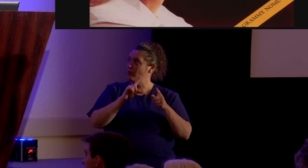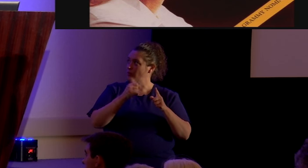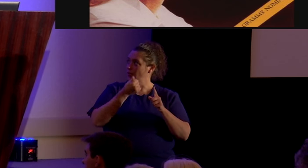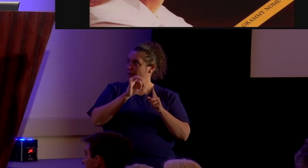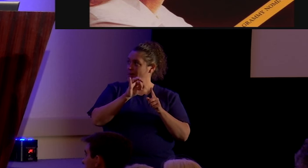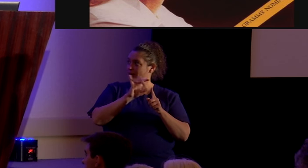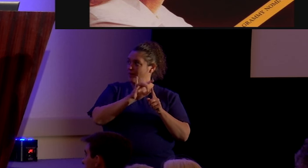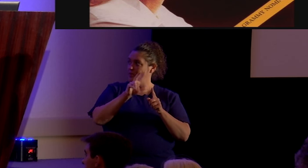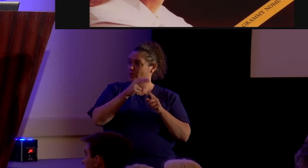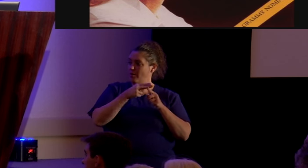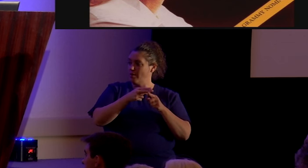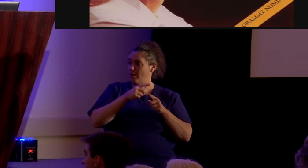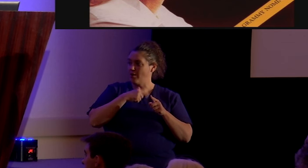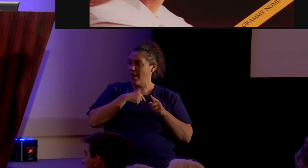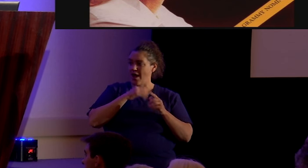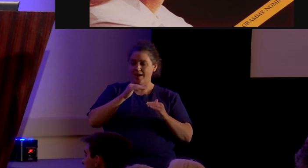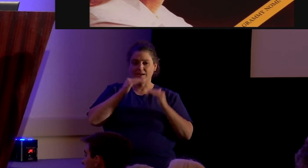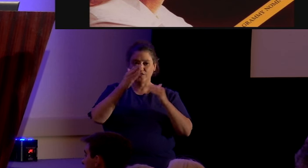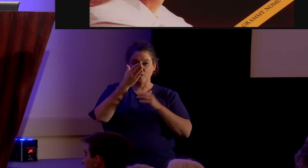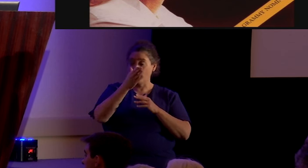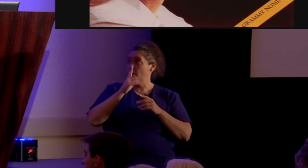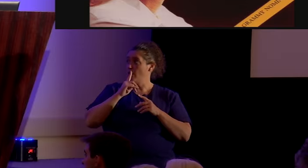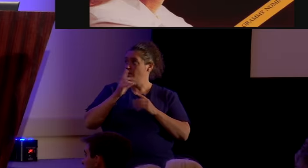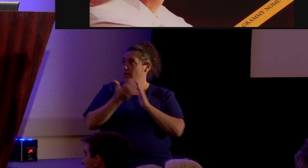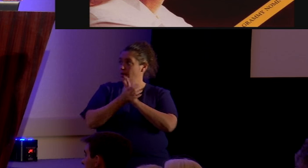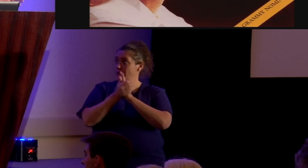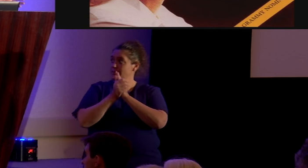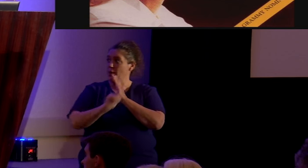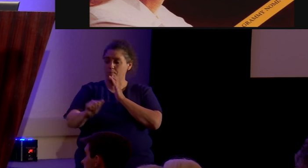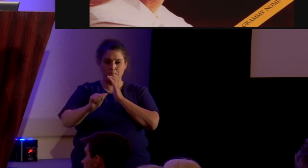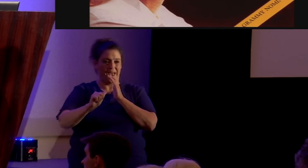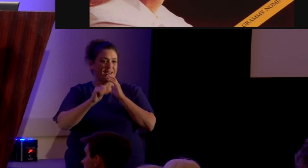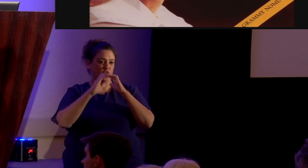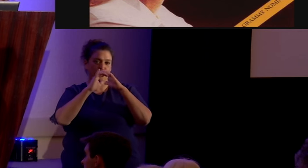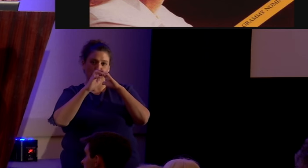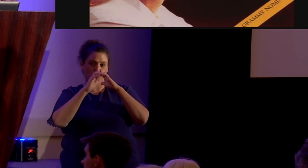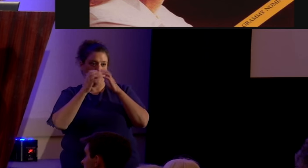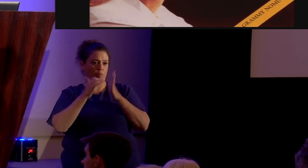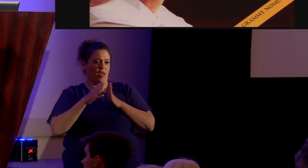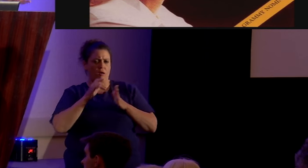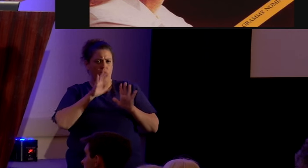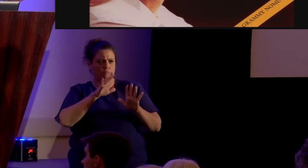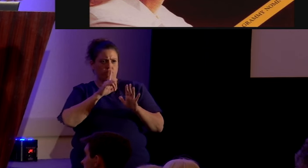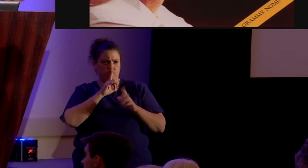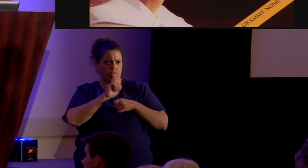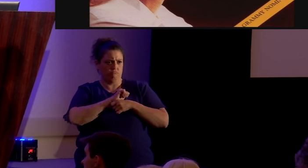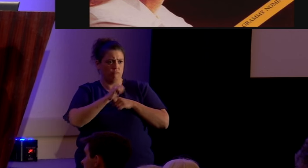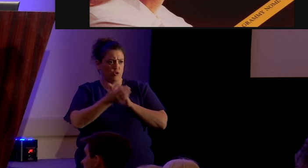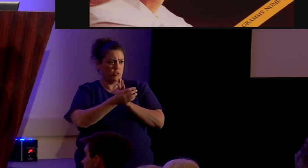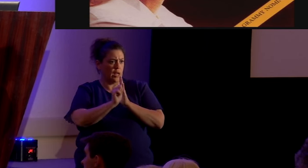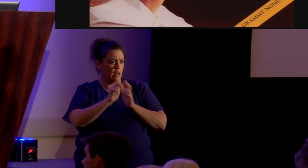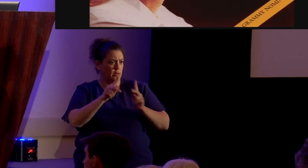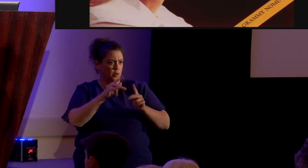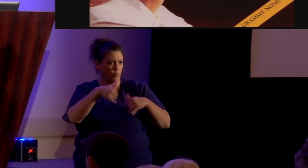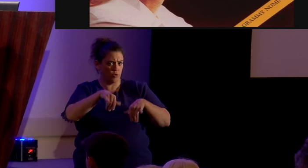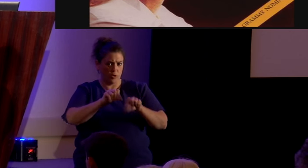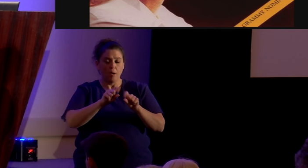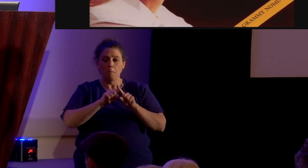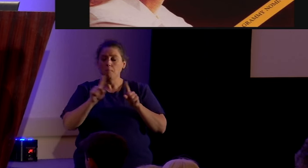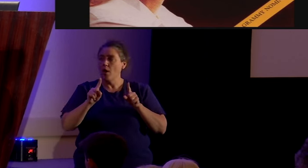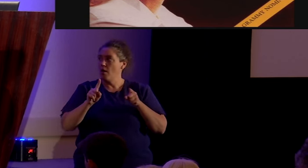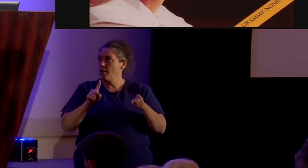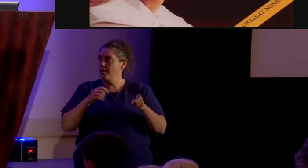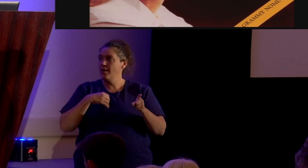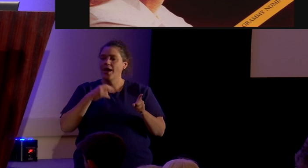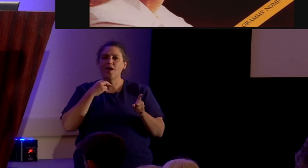i exalt thee now the guy is a masterful trumpet player i'm not trying to take away from the talents of these artists they're genuinely talented people but he had